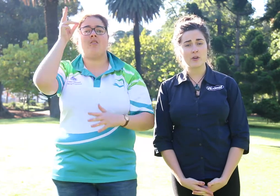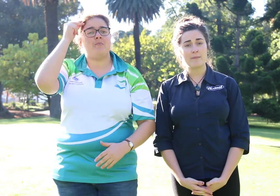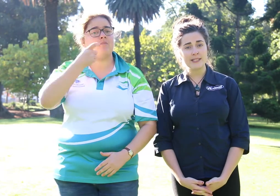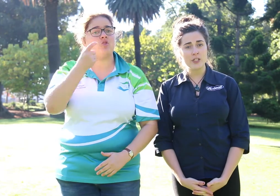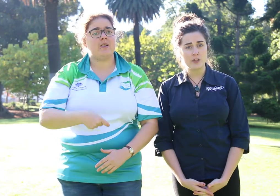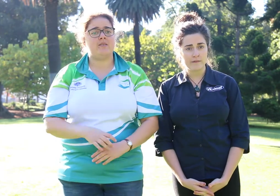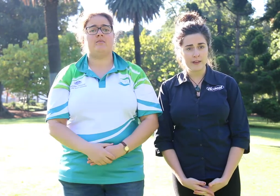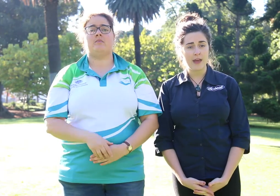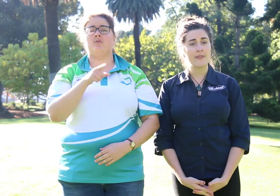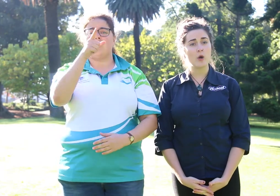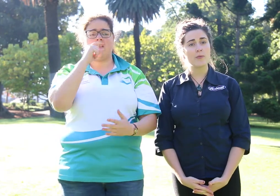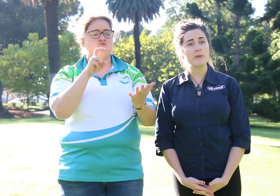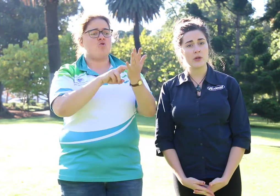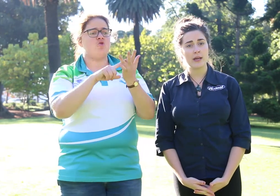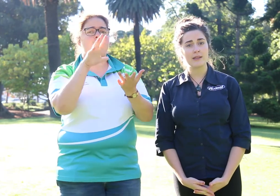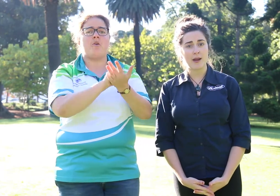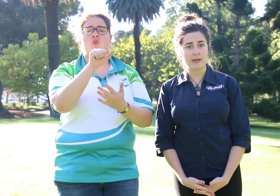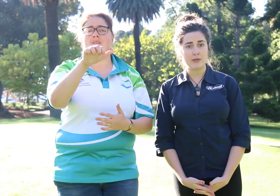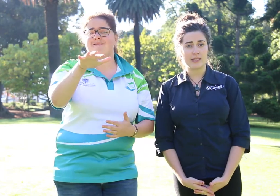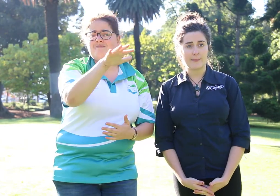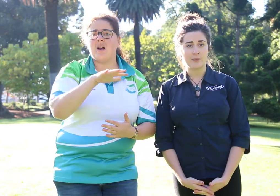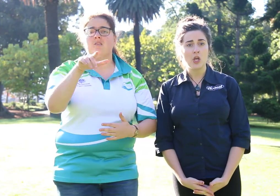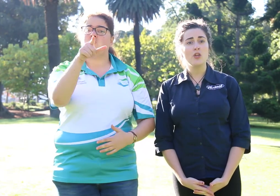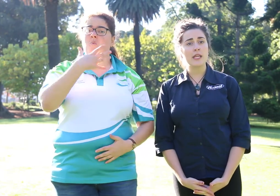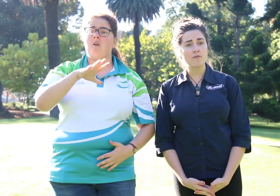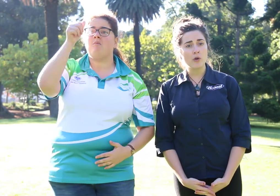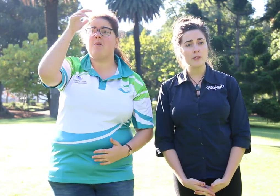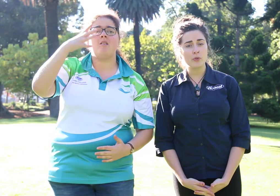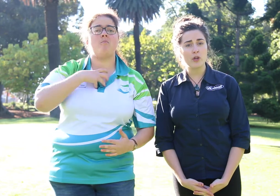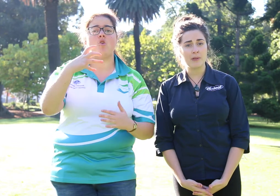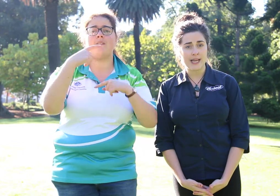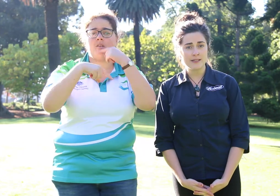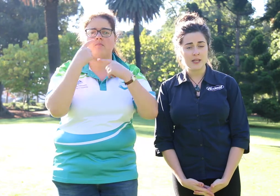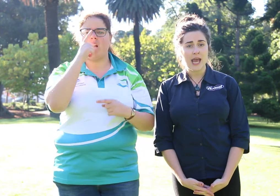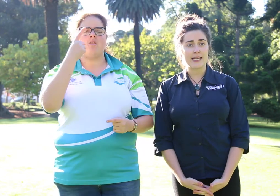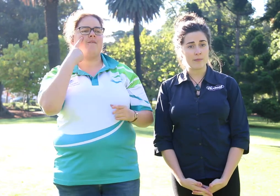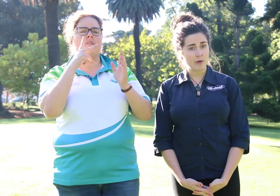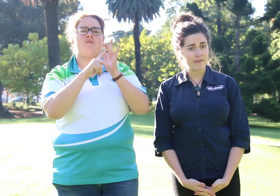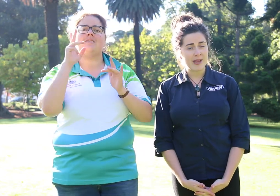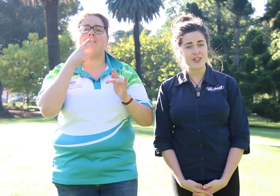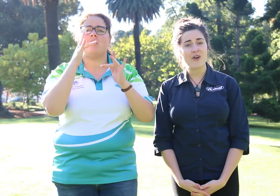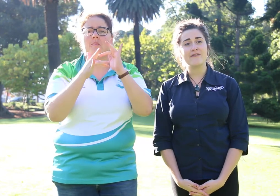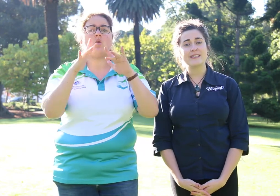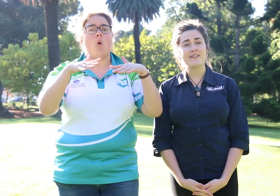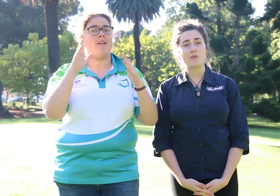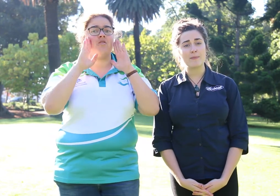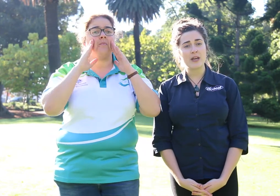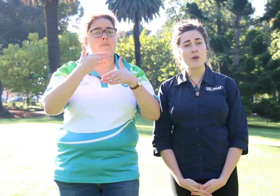on Monday June 5th at the Aubrey Wodonga Library Museum. You can enrol to book your place and get more information on VicDeaf's website